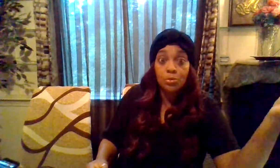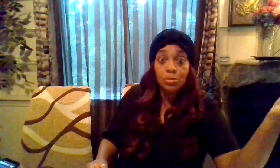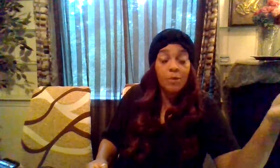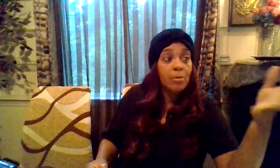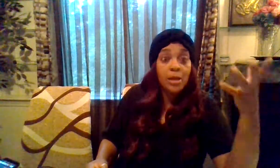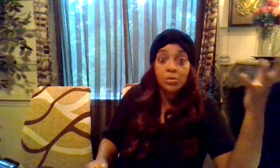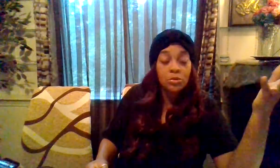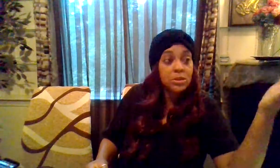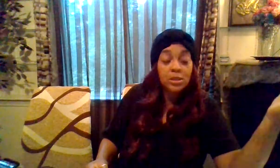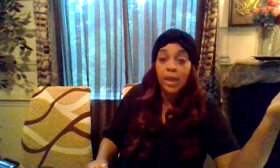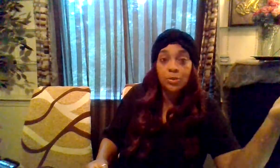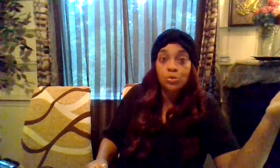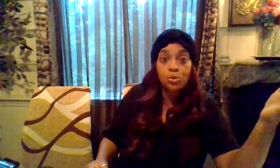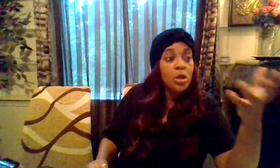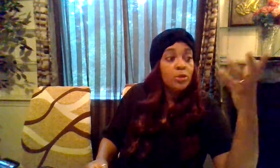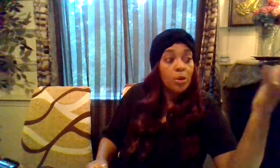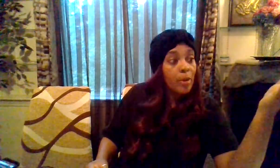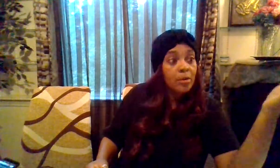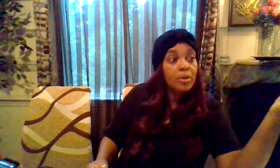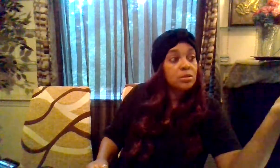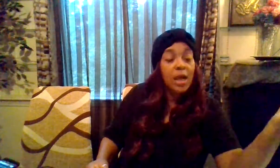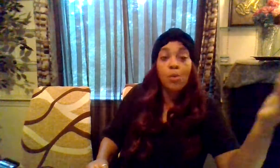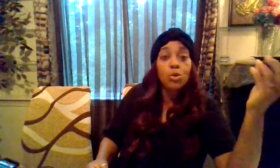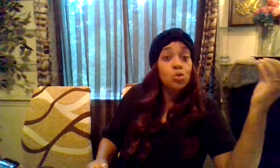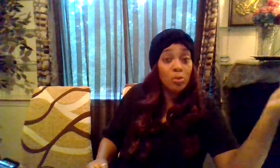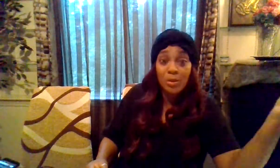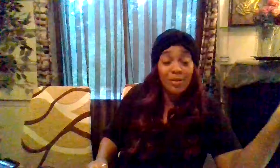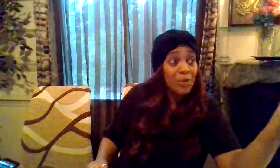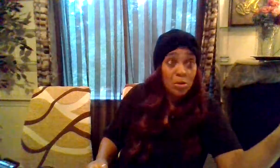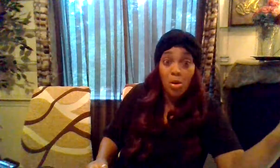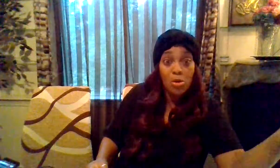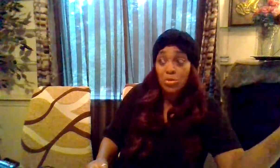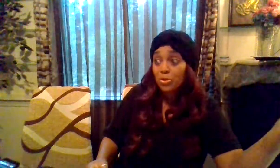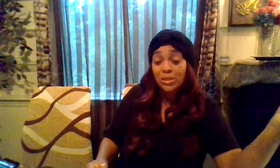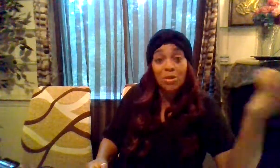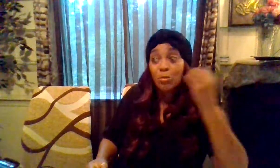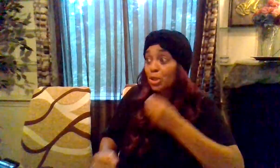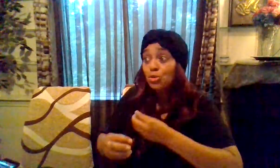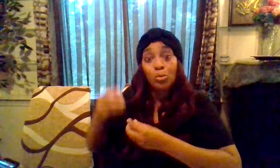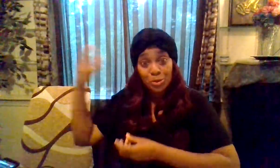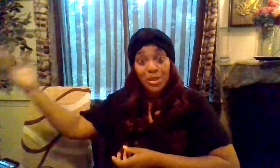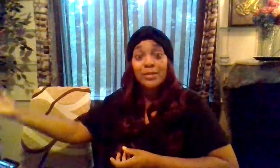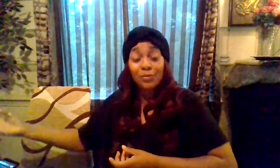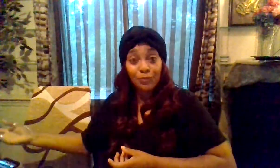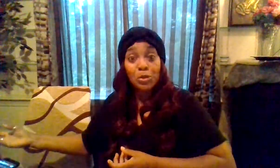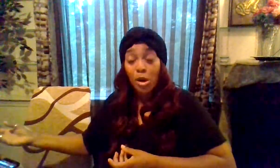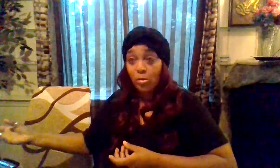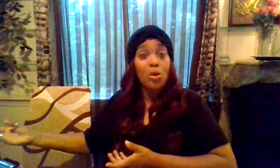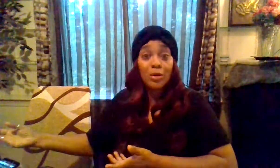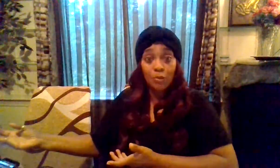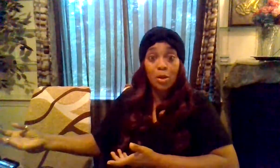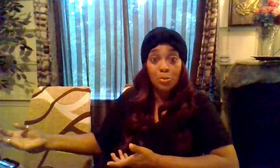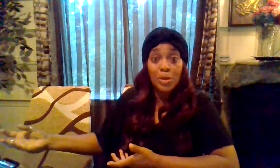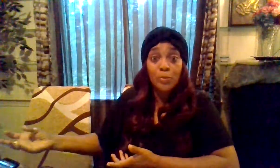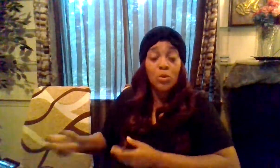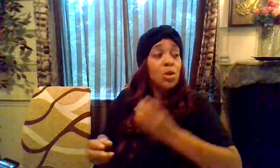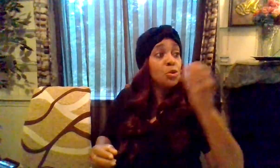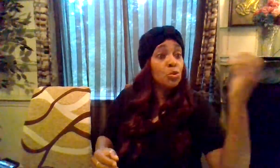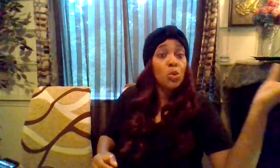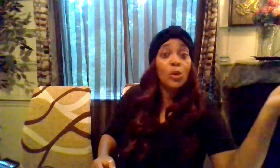everybody don't see like you do there may have been a time where you were being very hard on yourself because you were projecting fear out on other people you're going